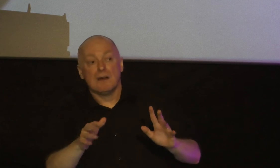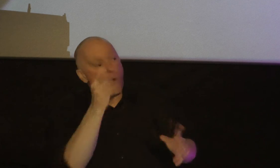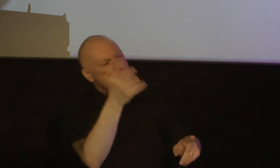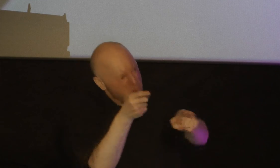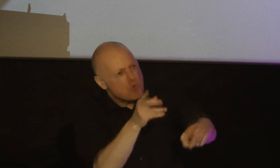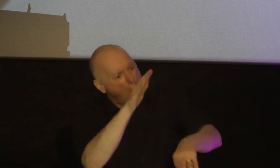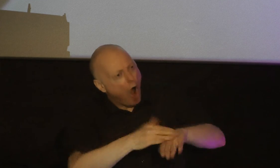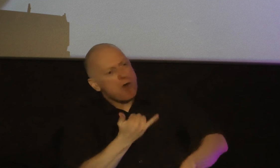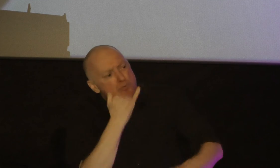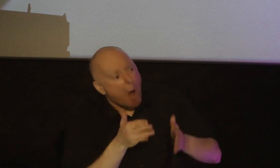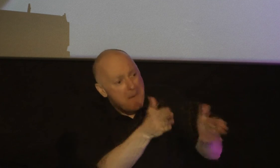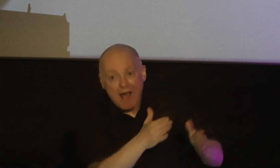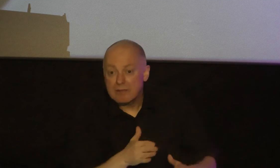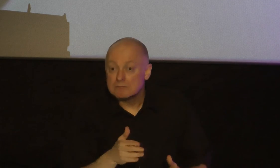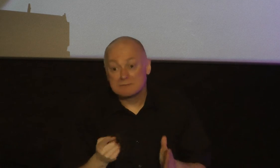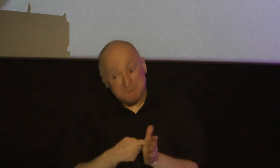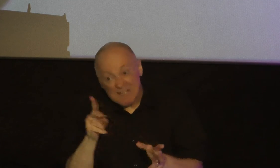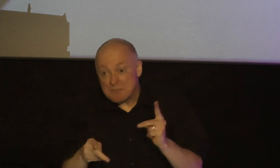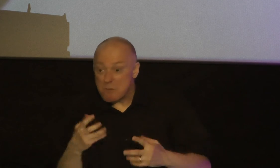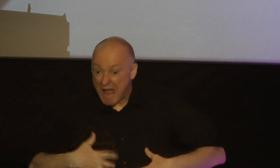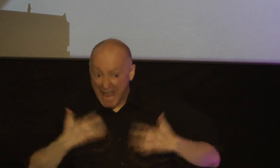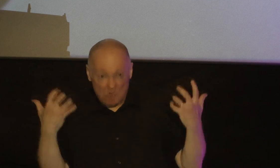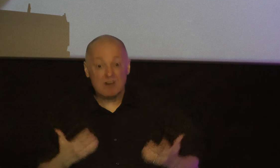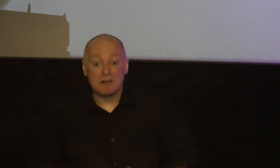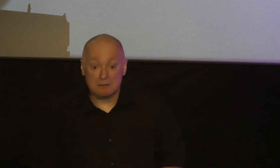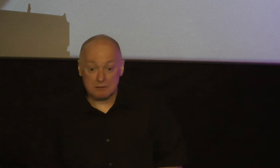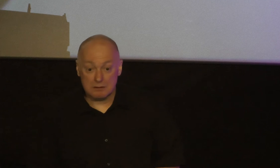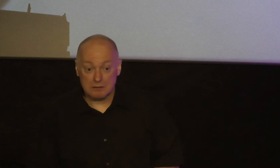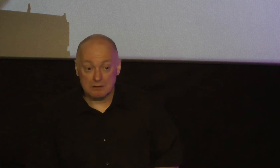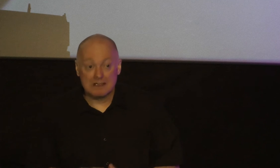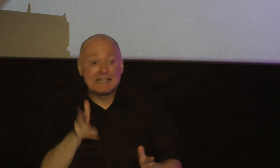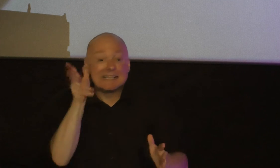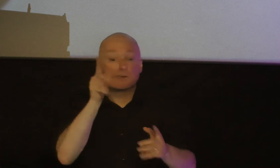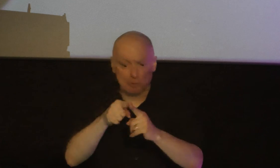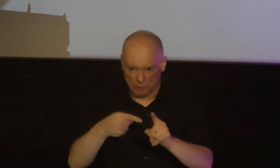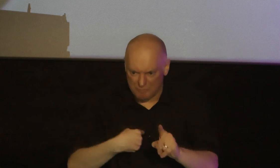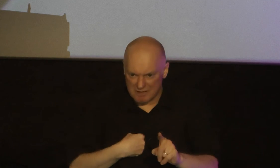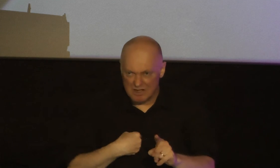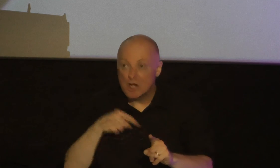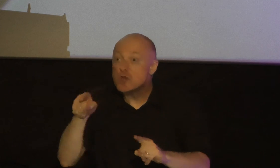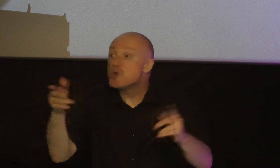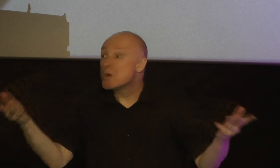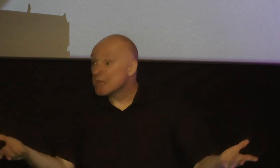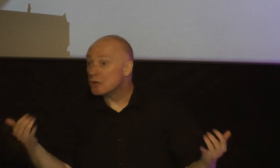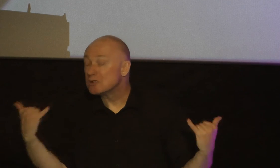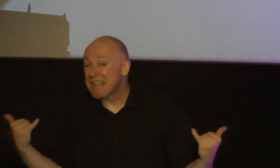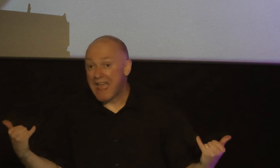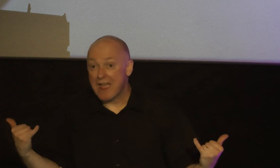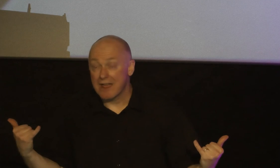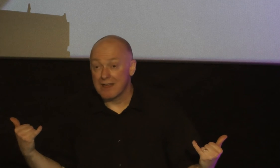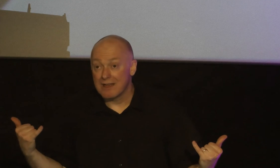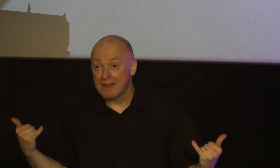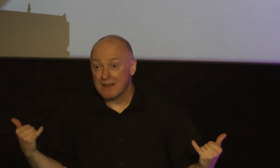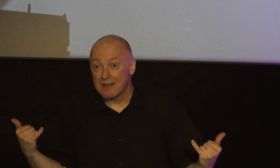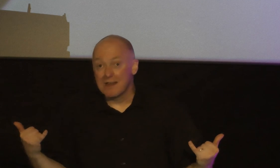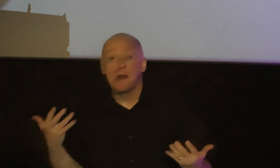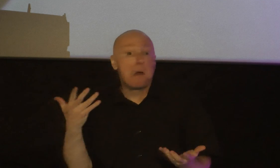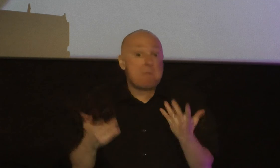sometimes that gets people angry listen loved ones if you're here in this room today you've read something or you've heard